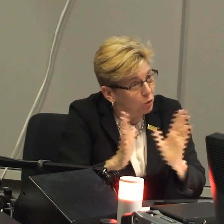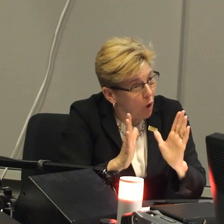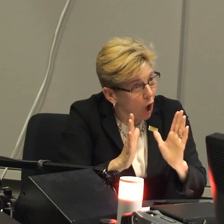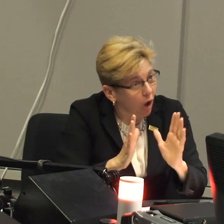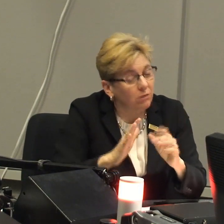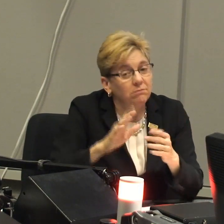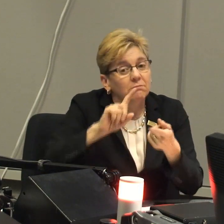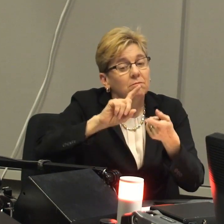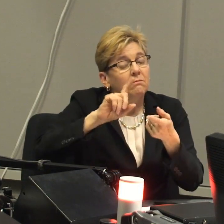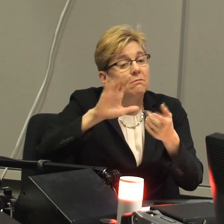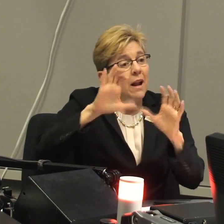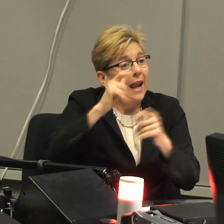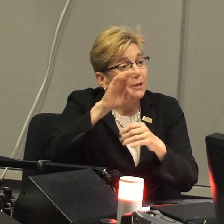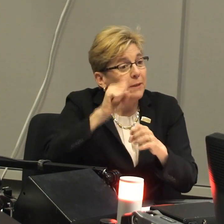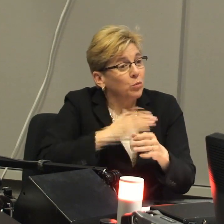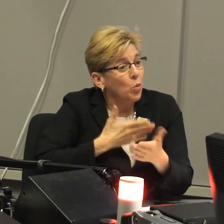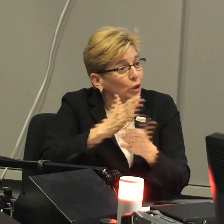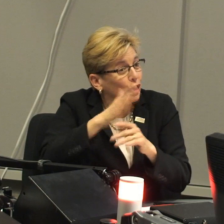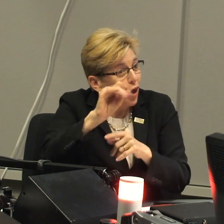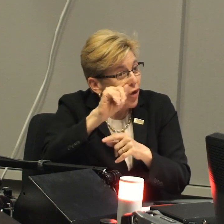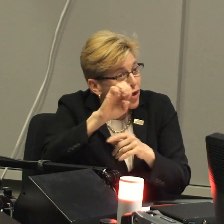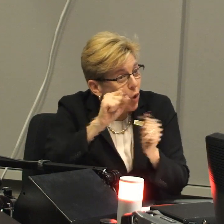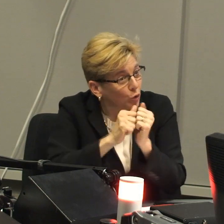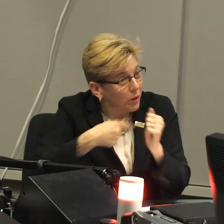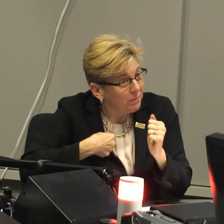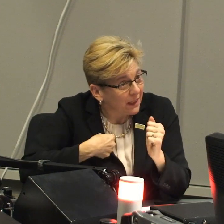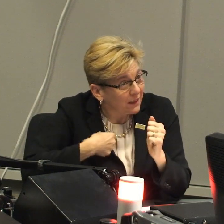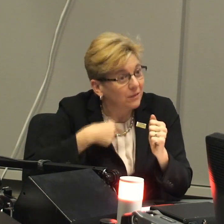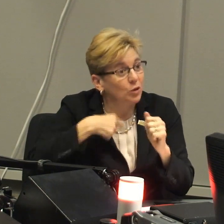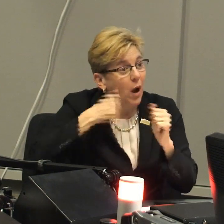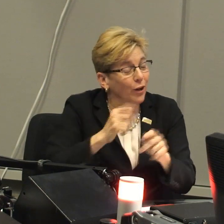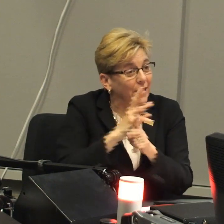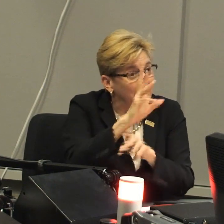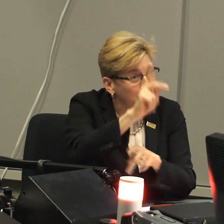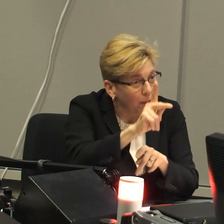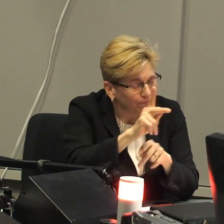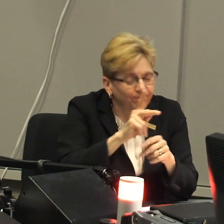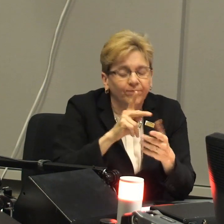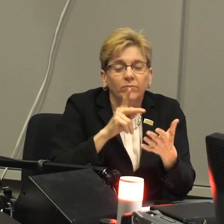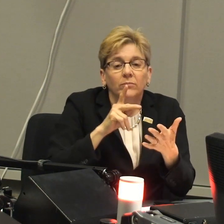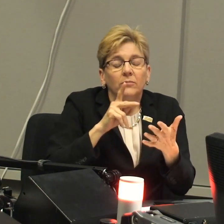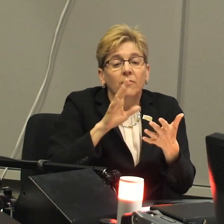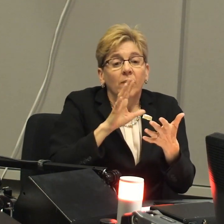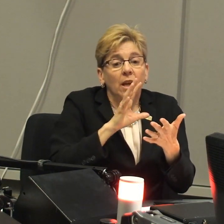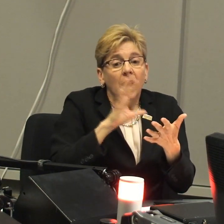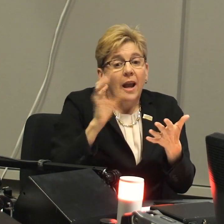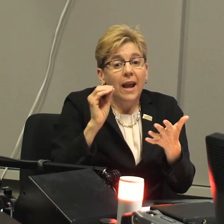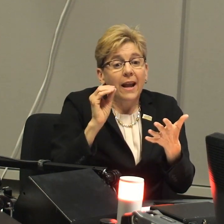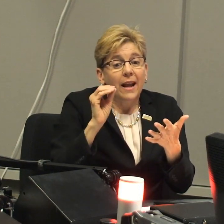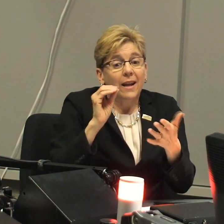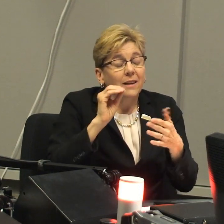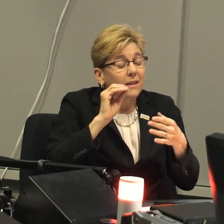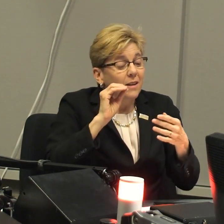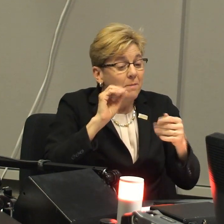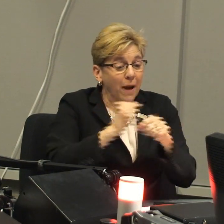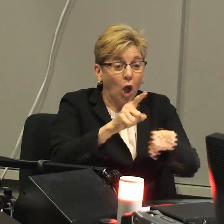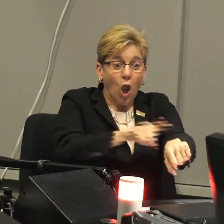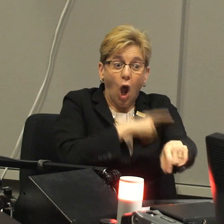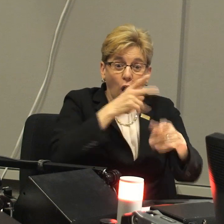time. Beloit was the name of the college. The classes were small. The other students would share their notes with me so that I could keep up.